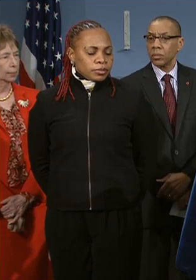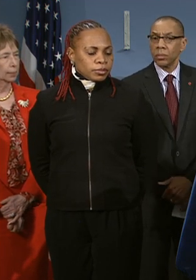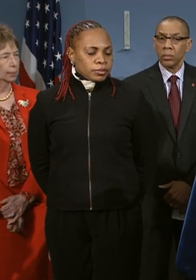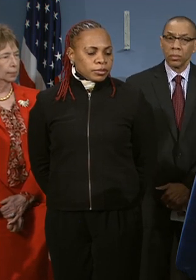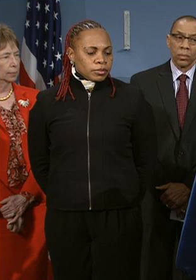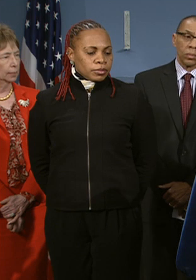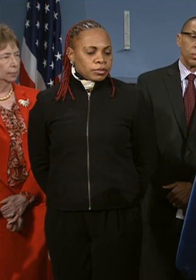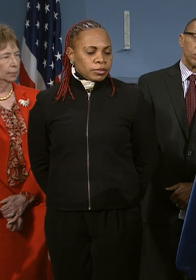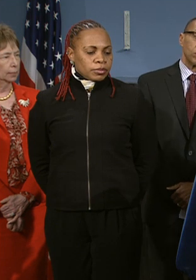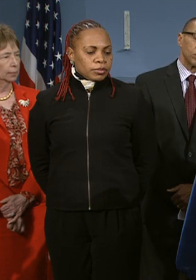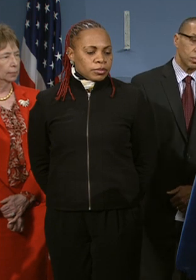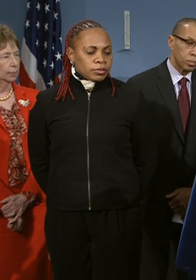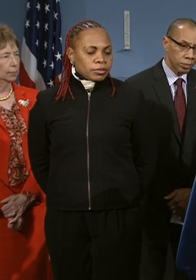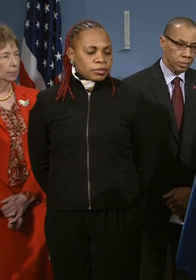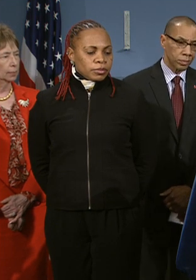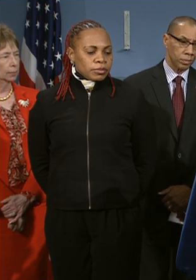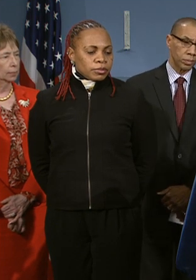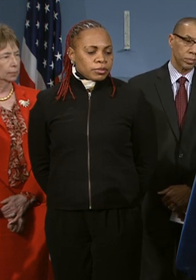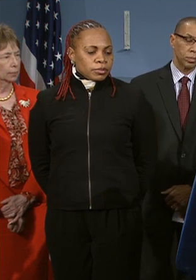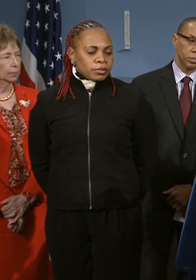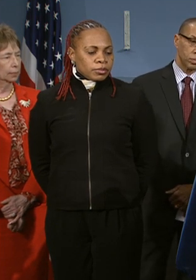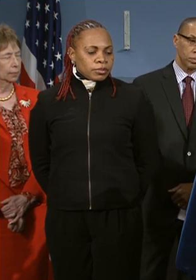very much.